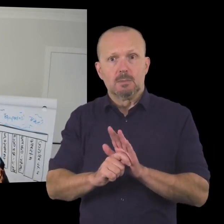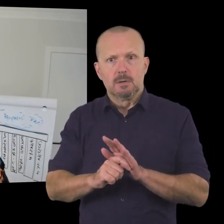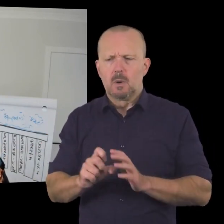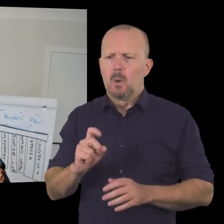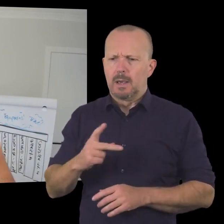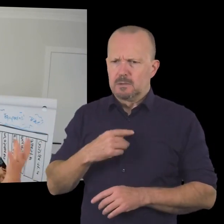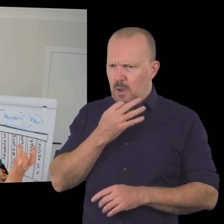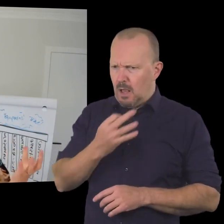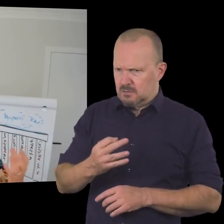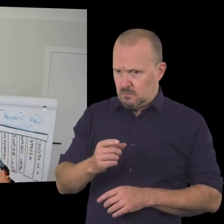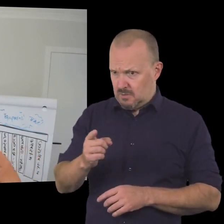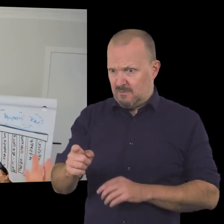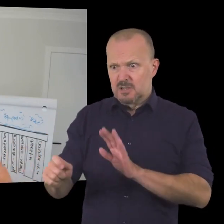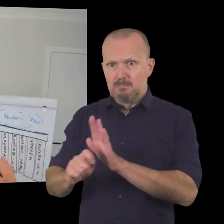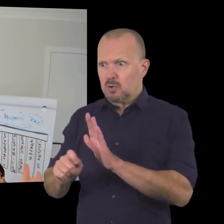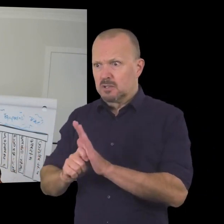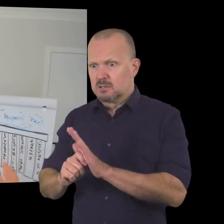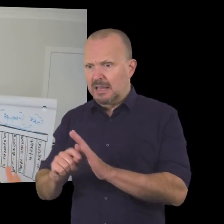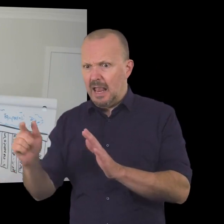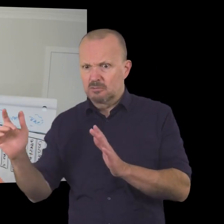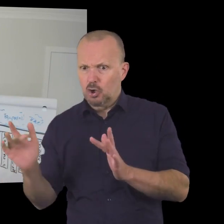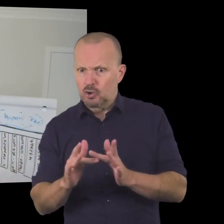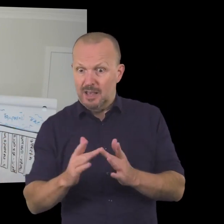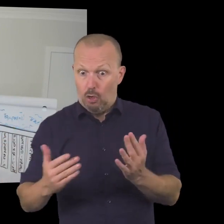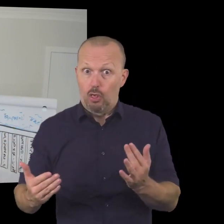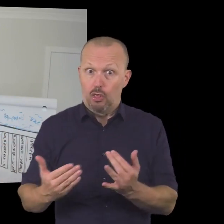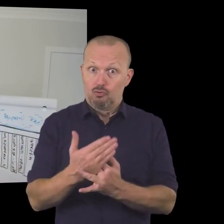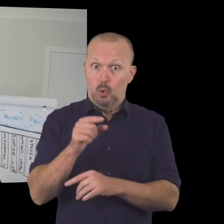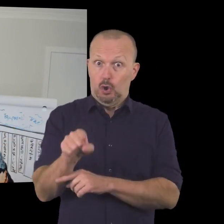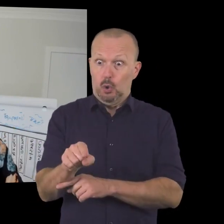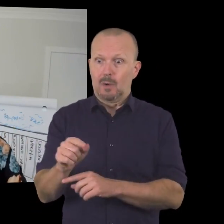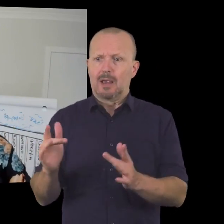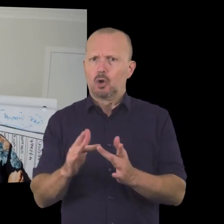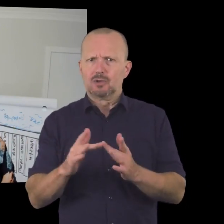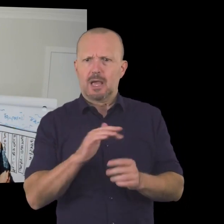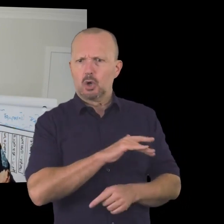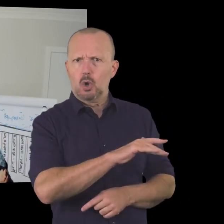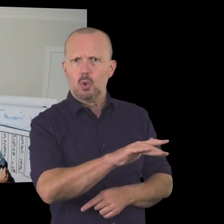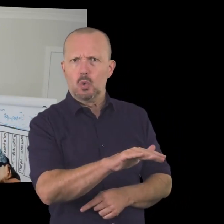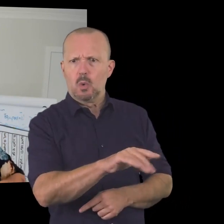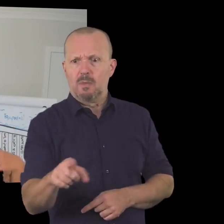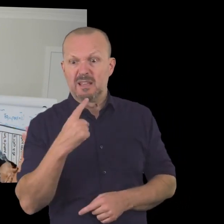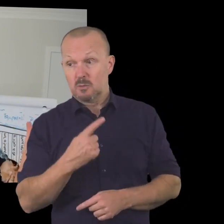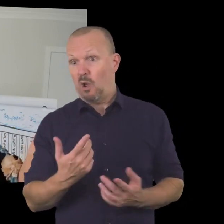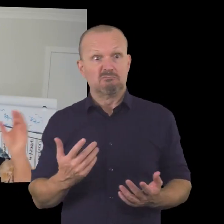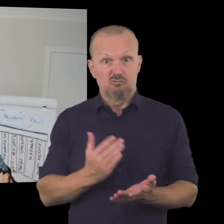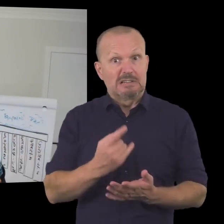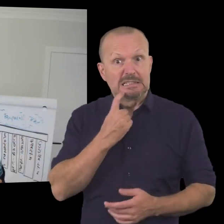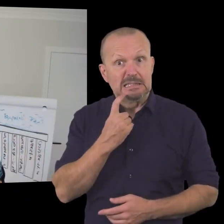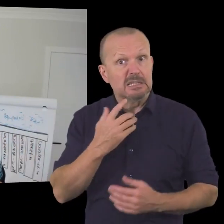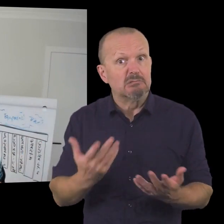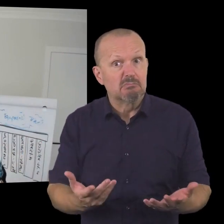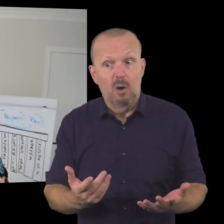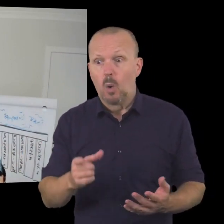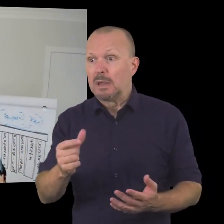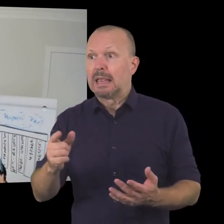uh so we said well who can you put potential sponsors in touch with so who who who and uh they were like well that's really